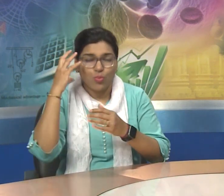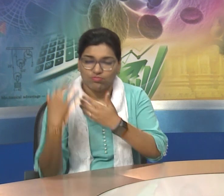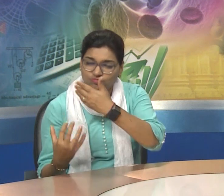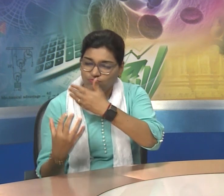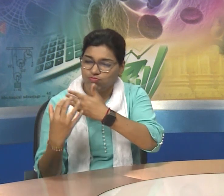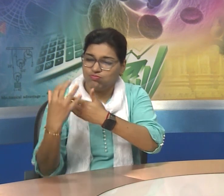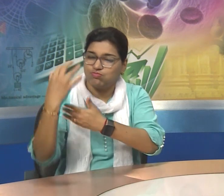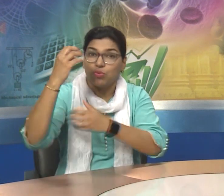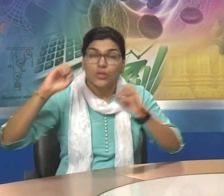Break of the day.